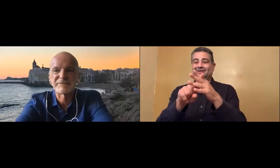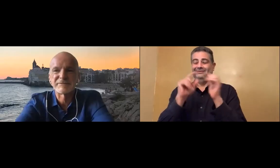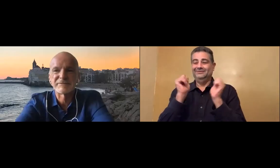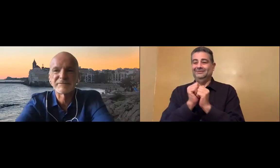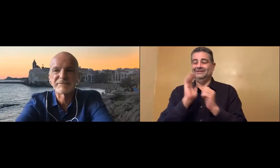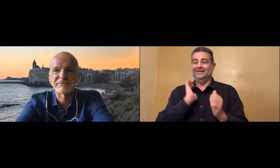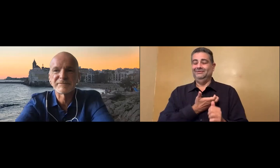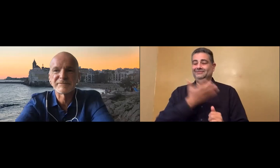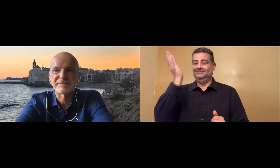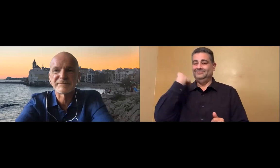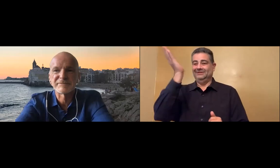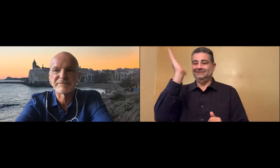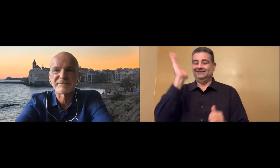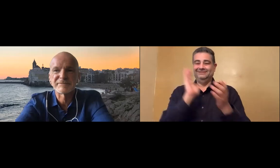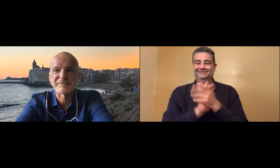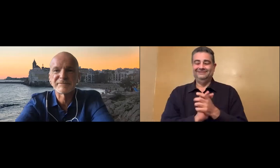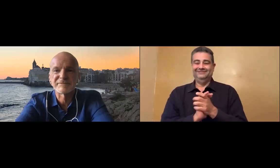Well, now on with the show.